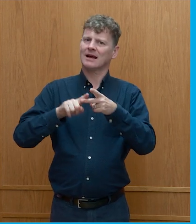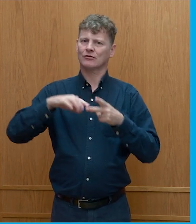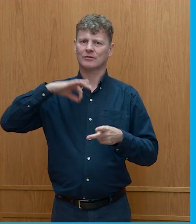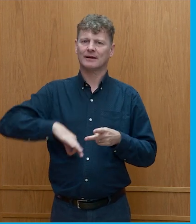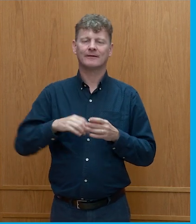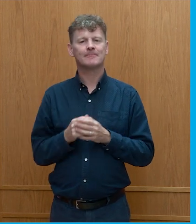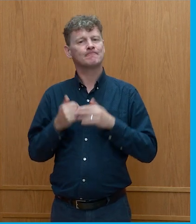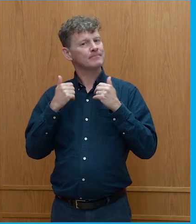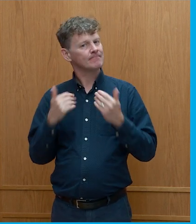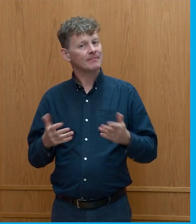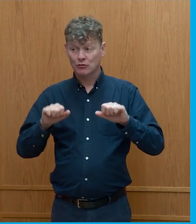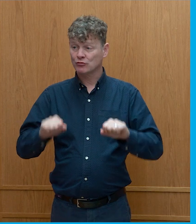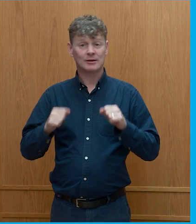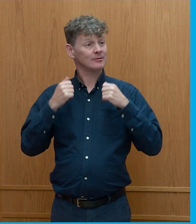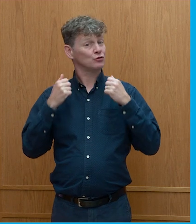So,